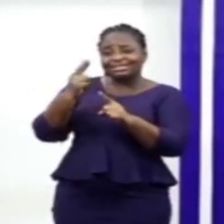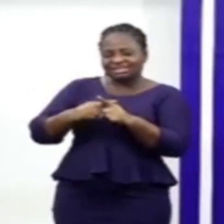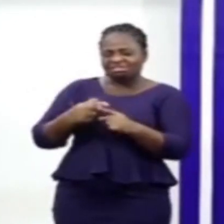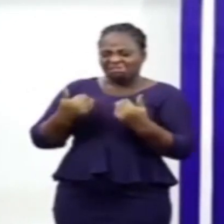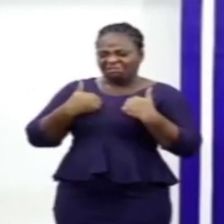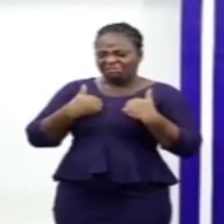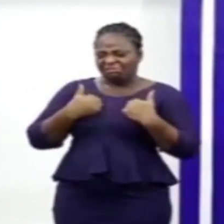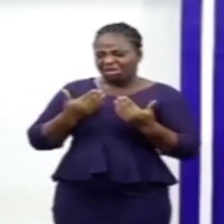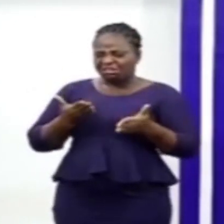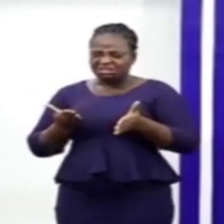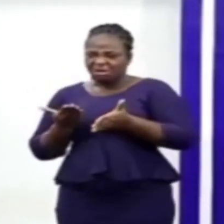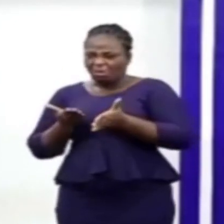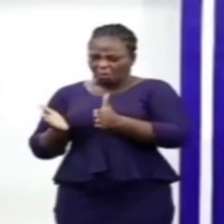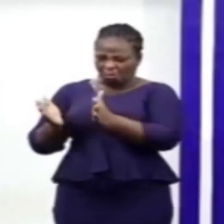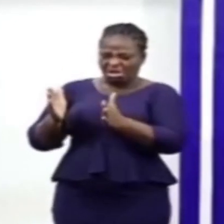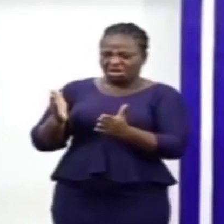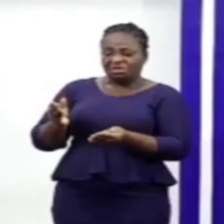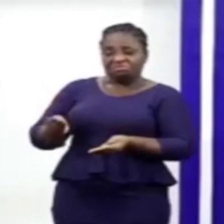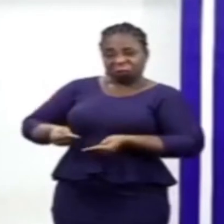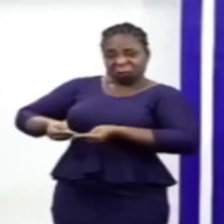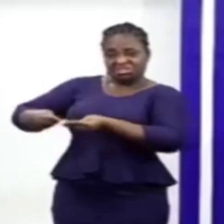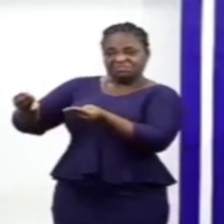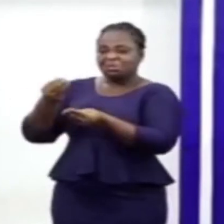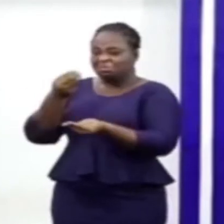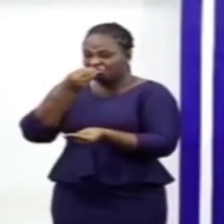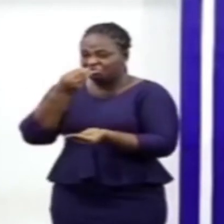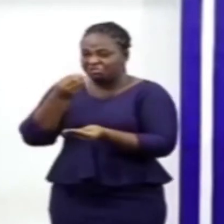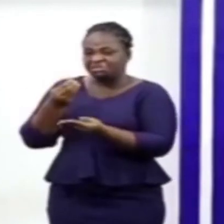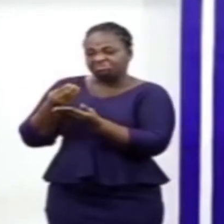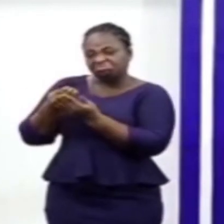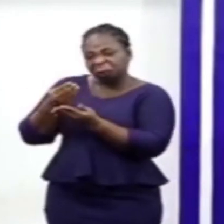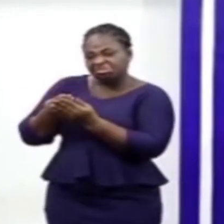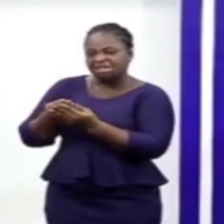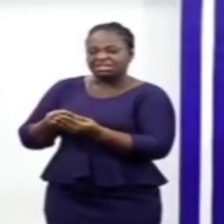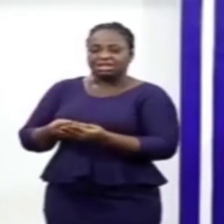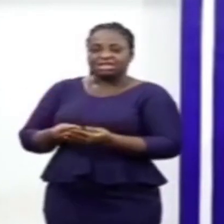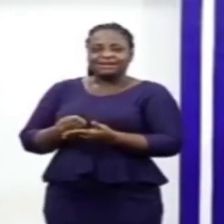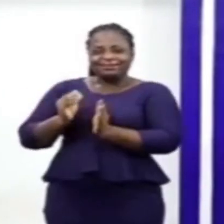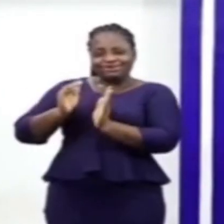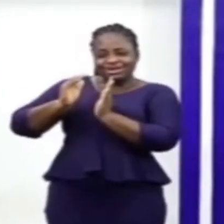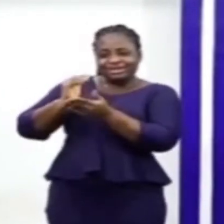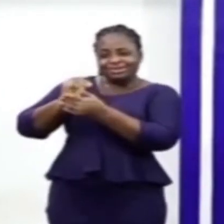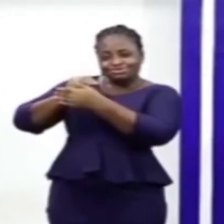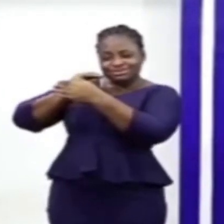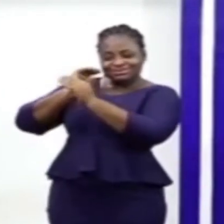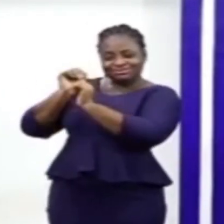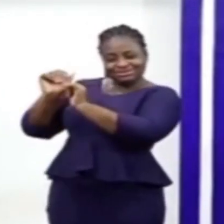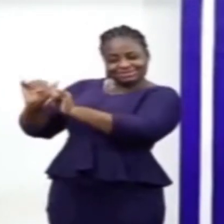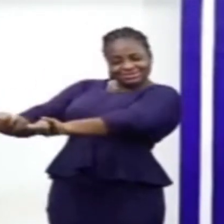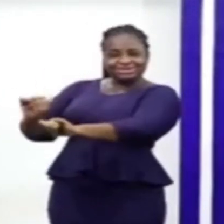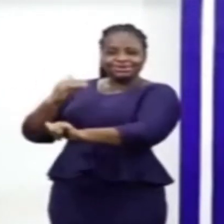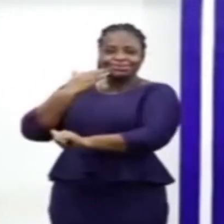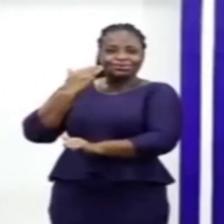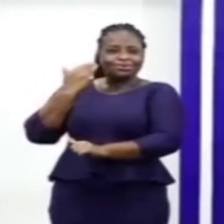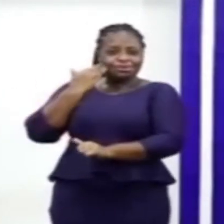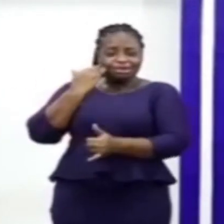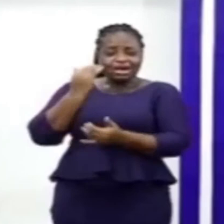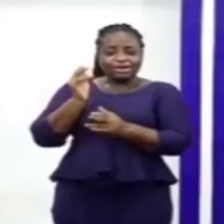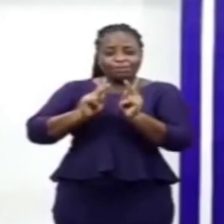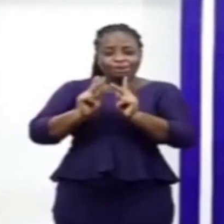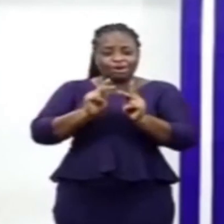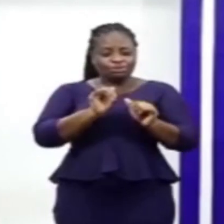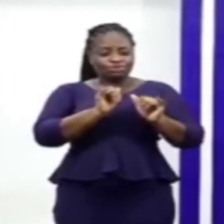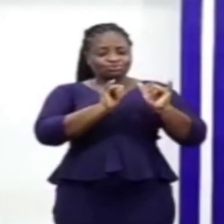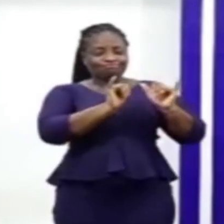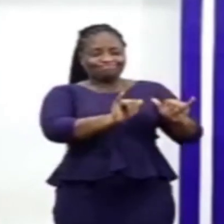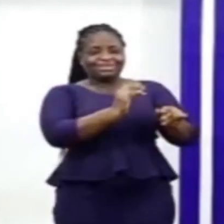ways of sending logistics to them to keep them away from coming to town. And for those that we are going to keep identified places that we